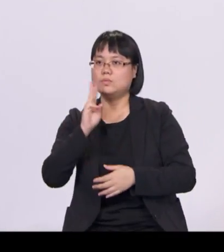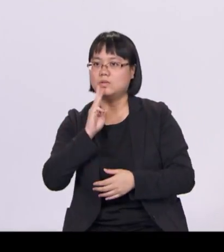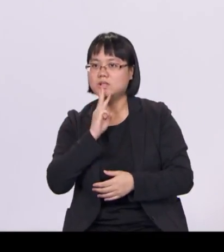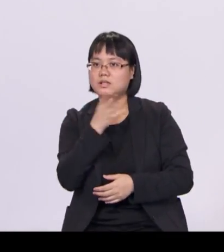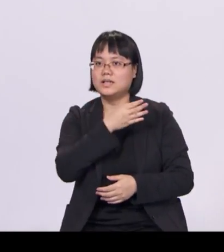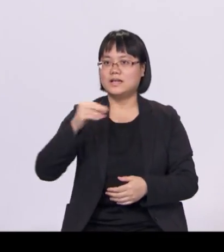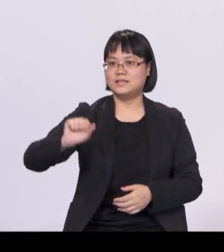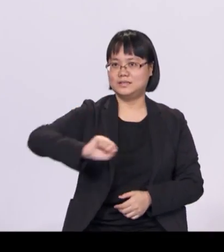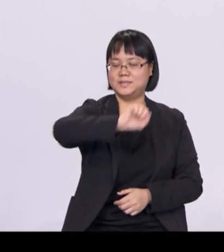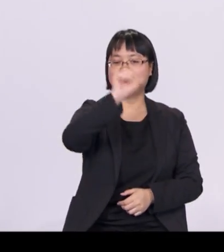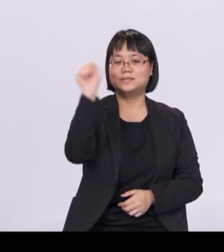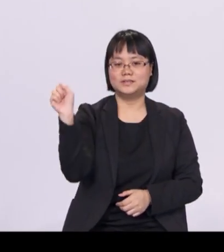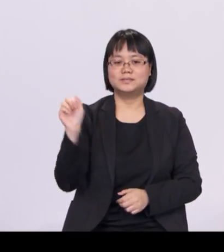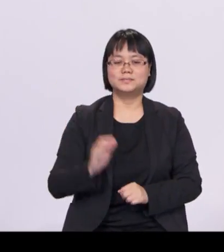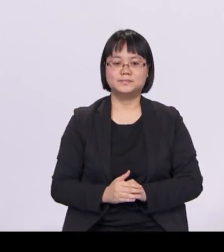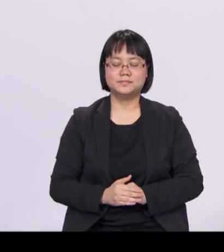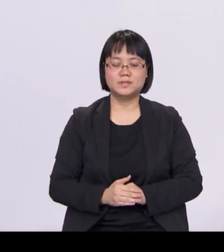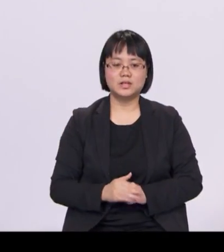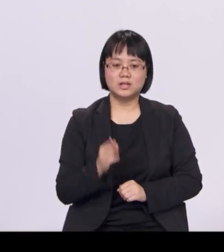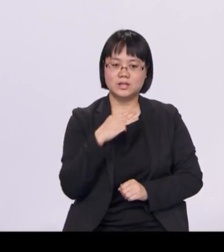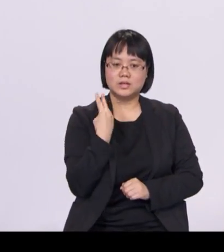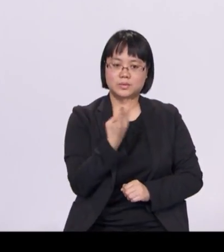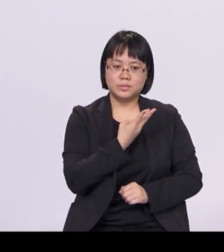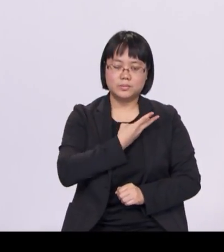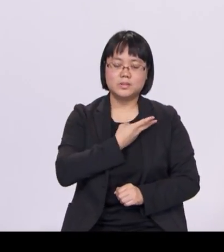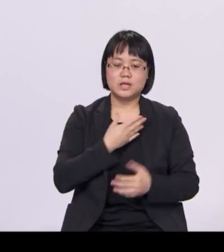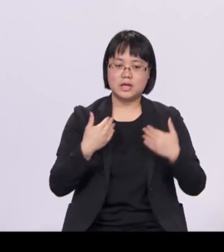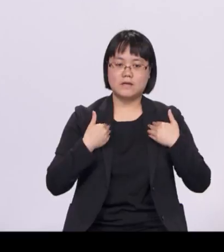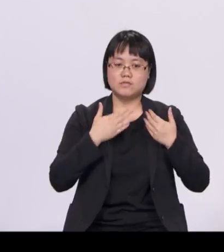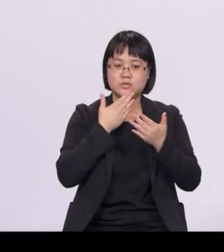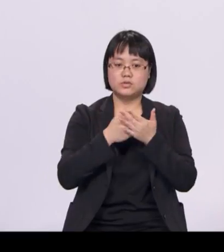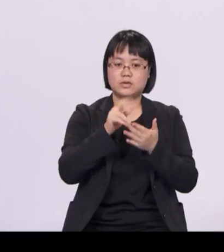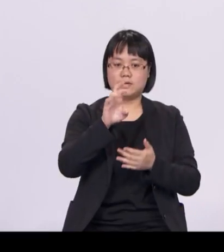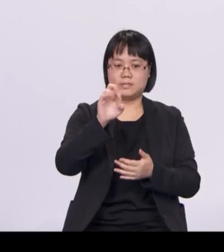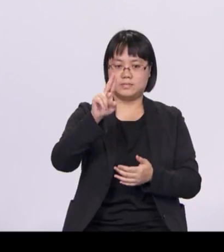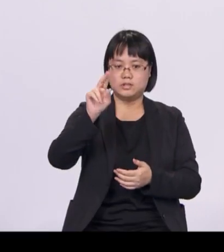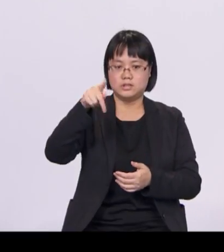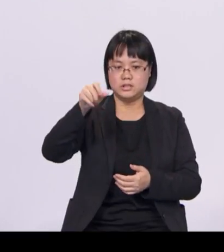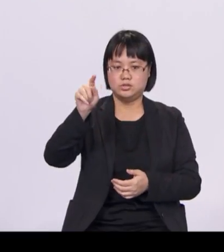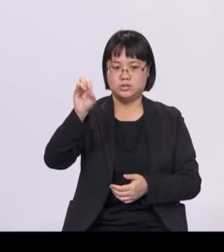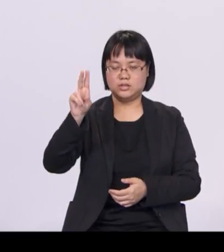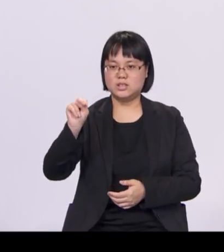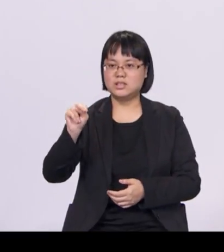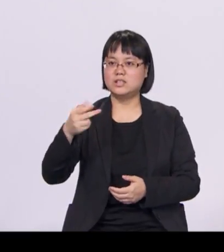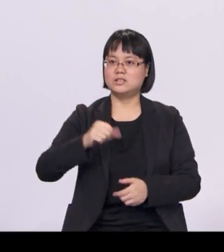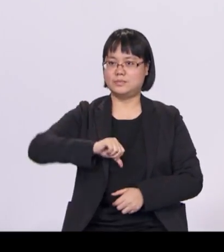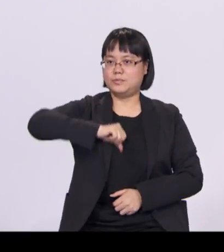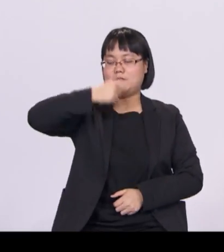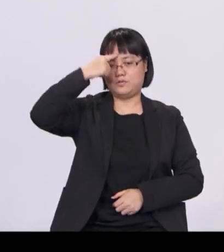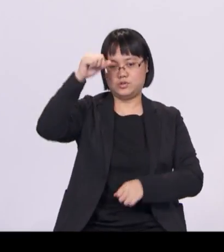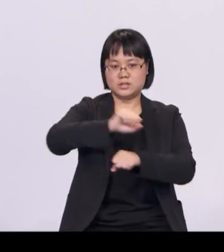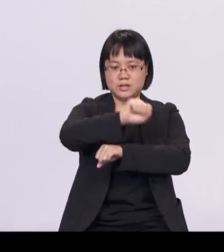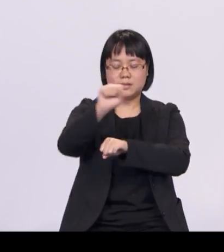Our reputation as a clean and green city is a source of pride for Singaporeans, and attracts tourists and investments to our shores.